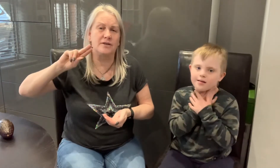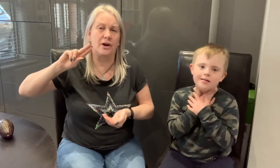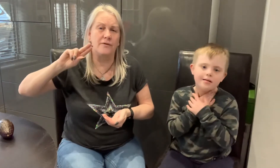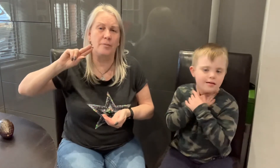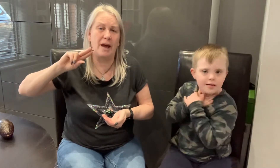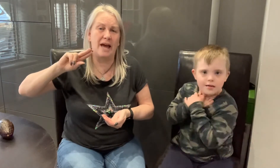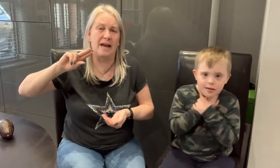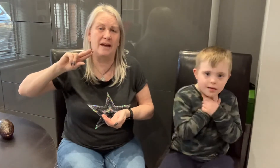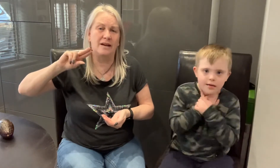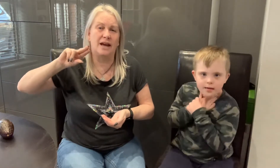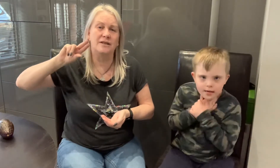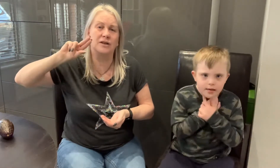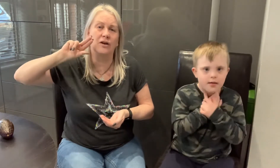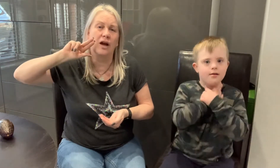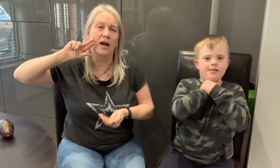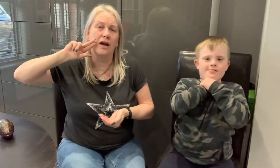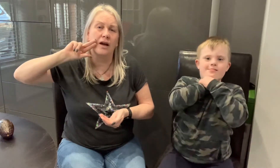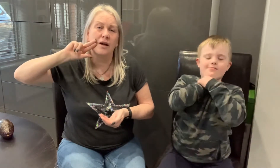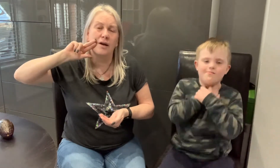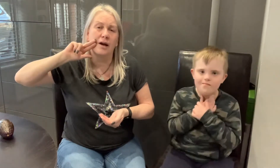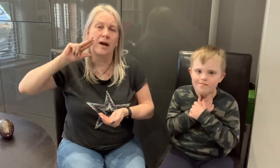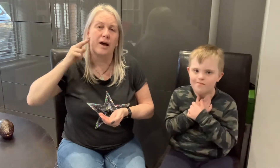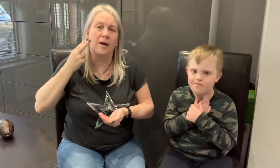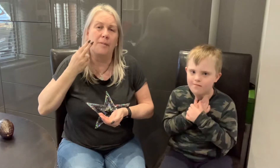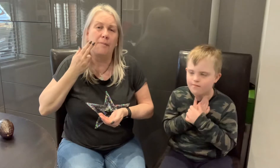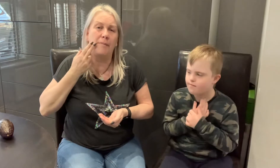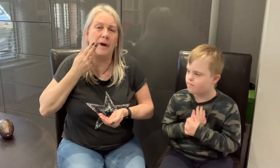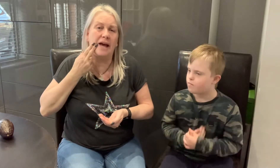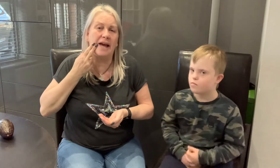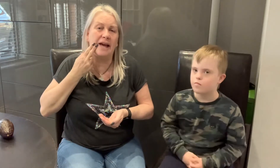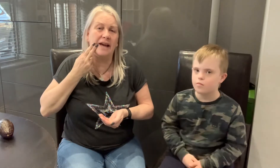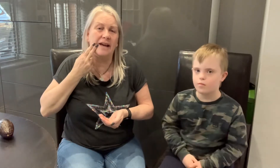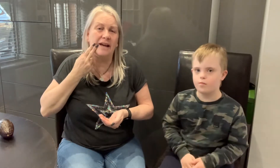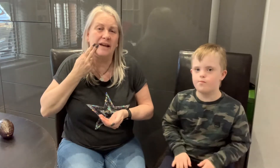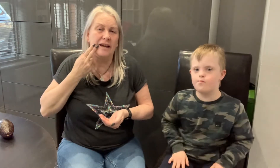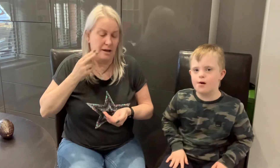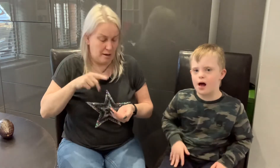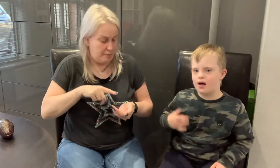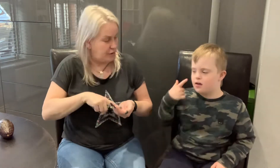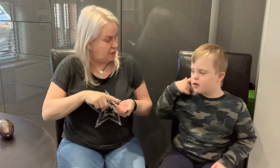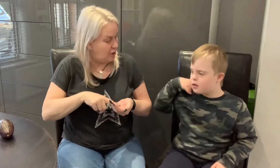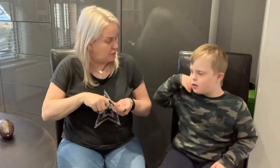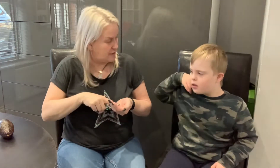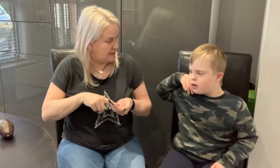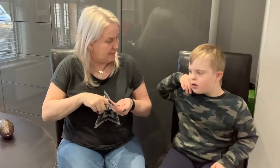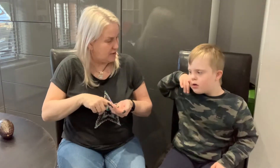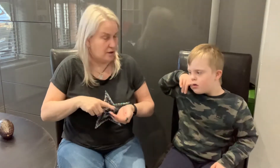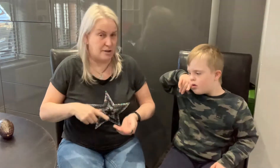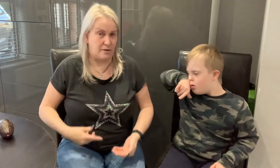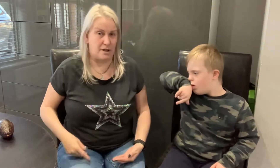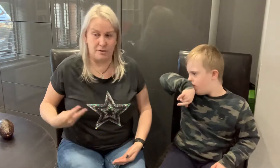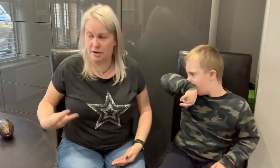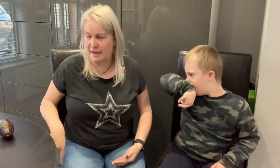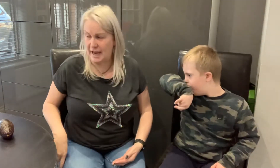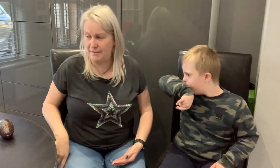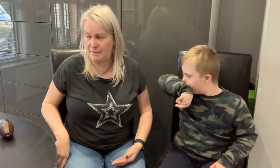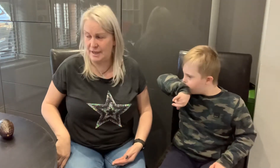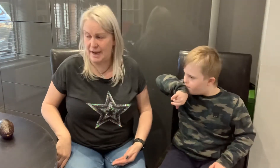sign for pear, yeah? So, pear. There. But you're holding the avocado, so again, yeah?